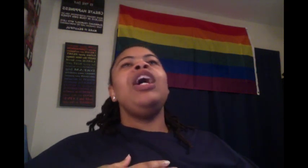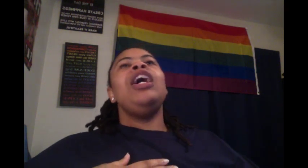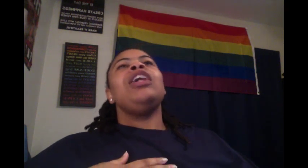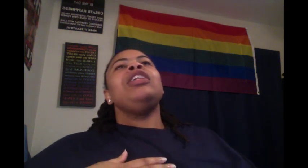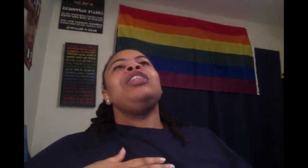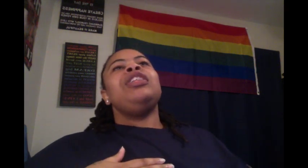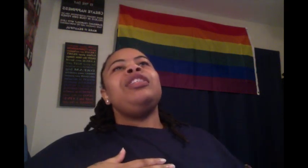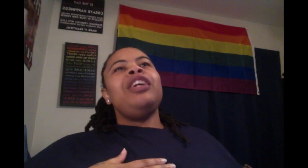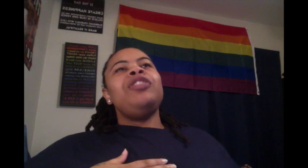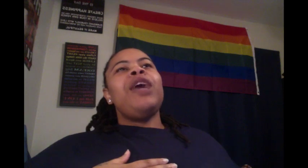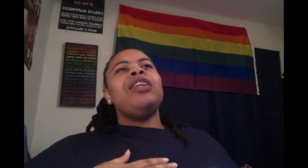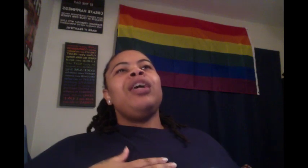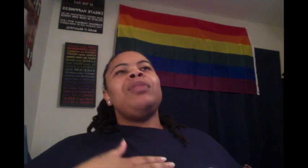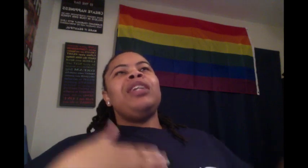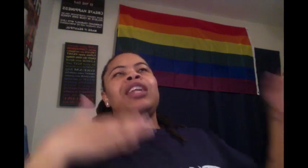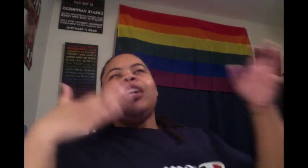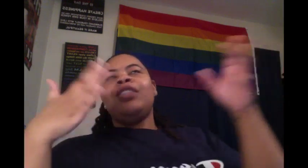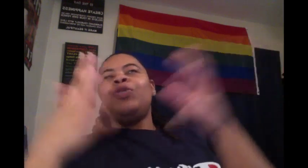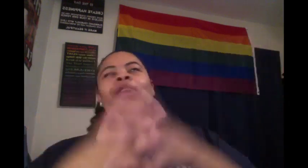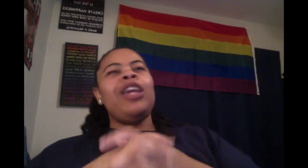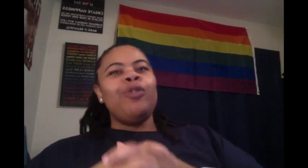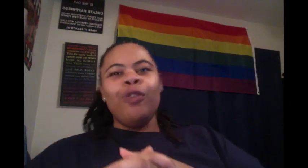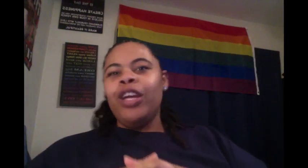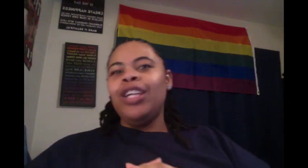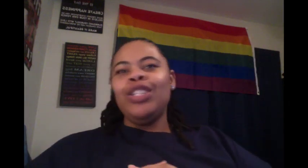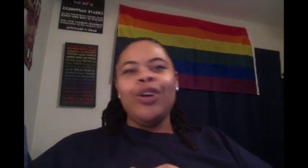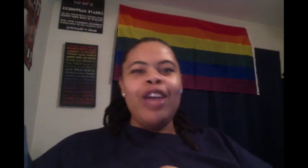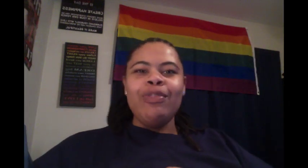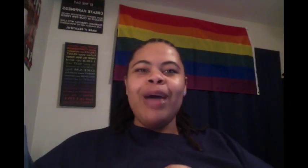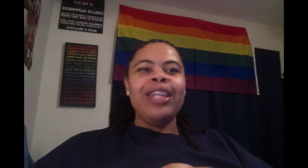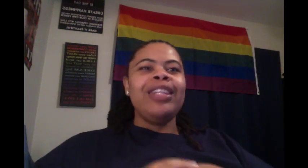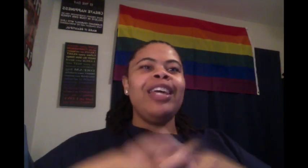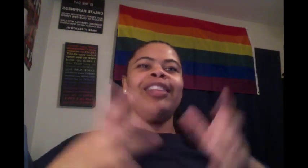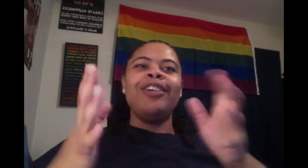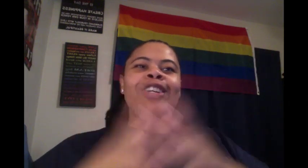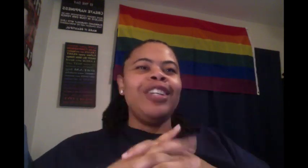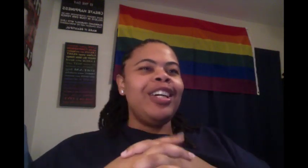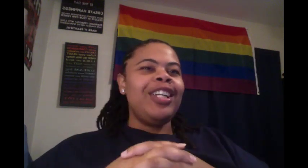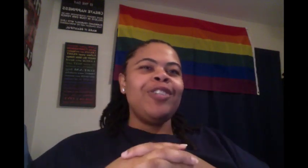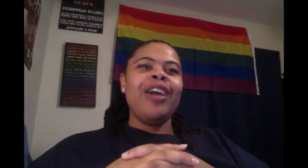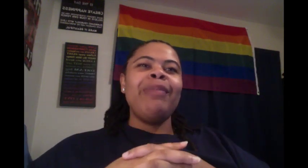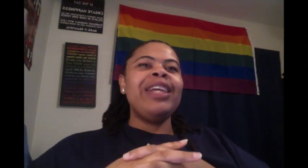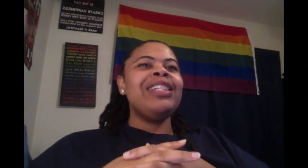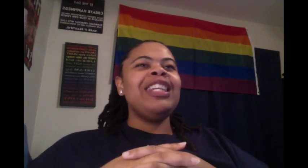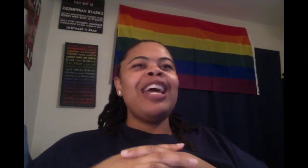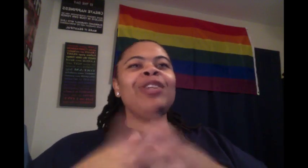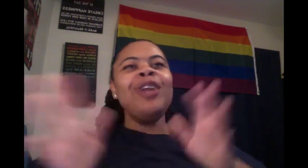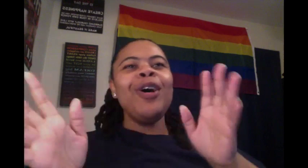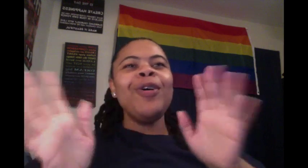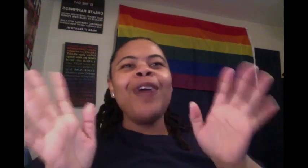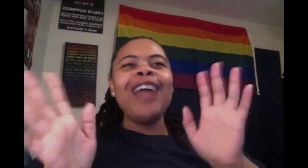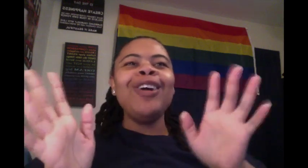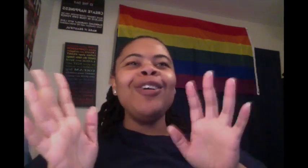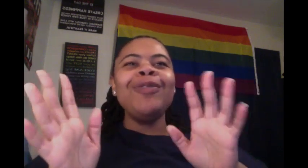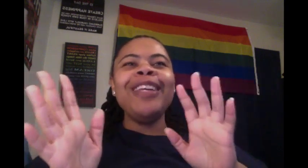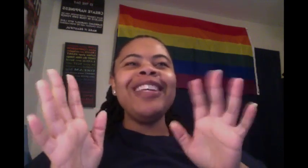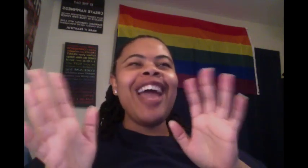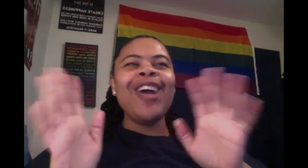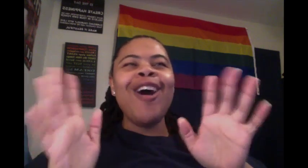they're trying to come together as a united front and show everybody that they're good and trying to make it seem like, you know, I know we got caught